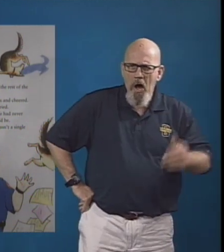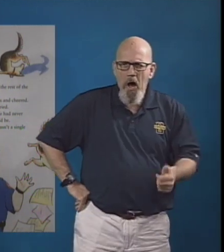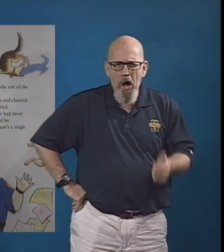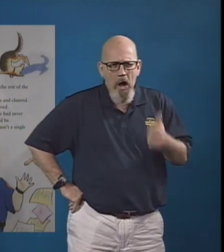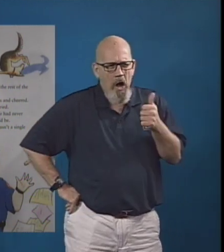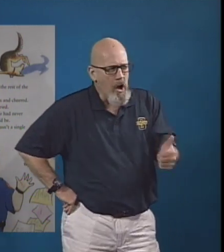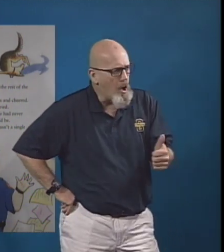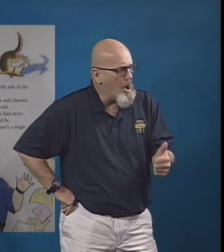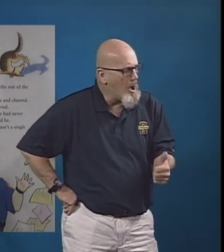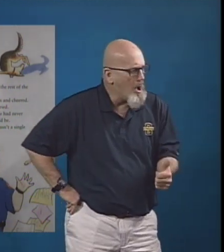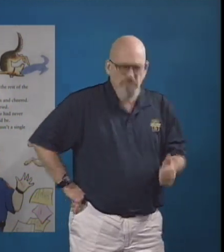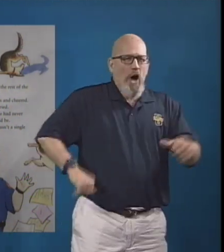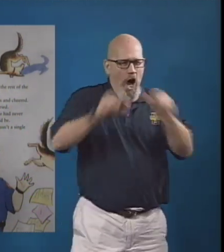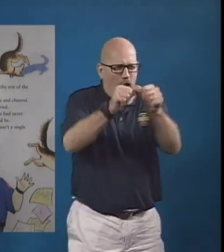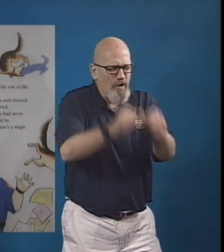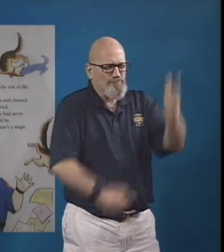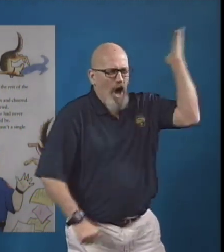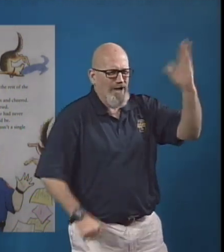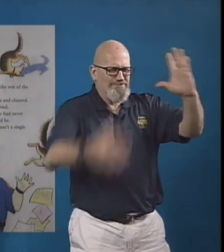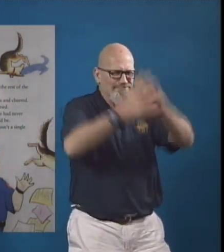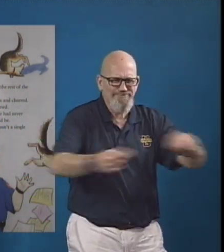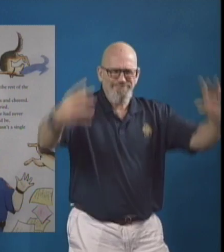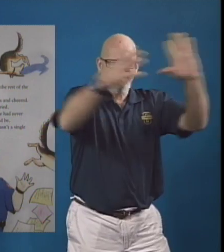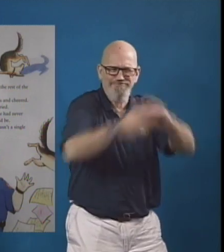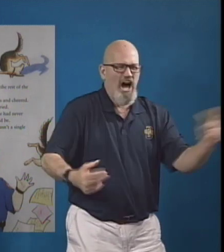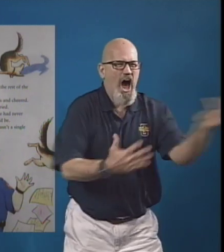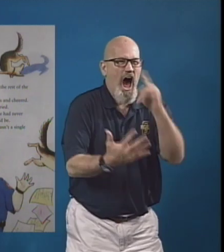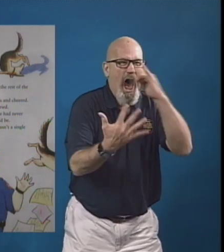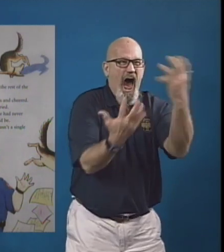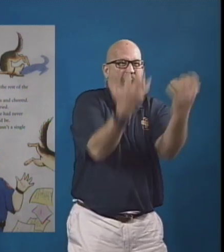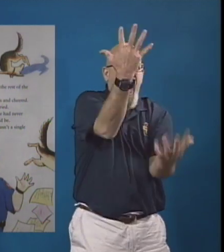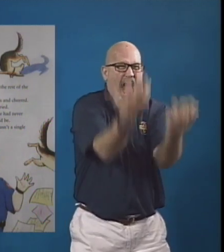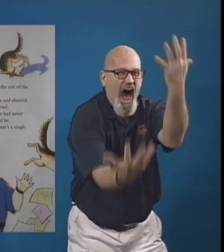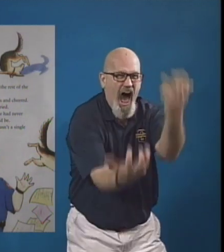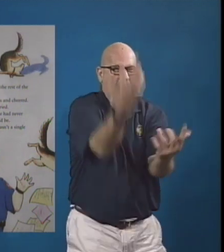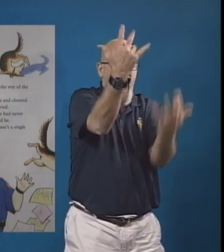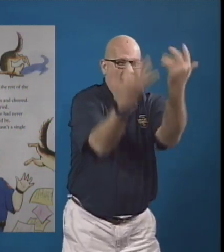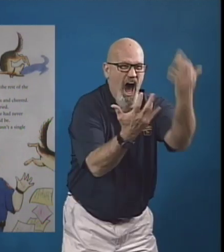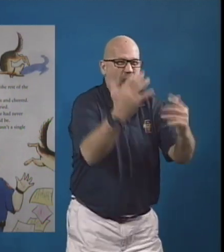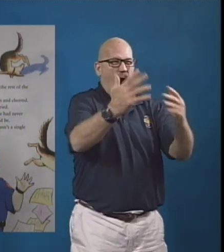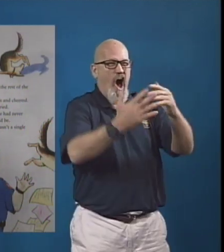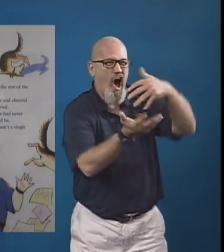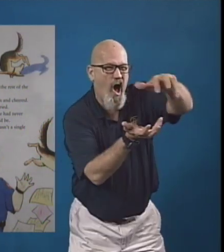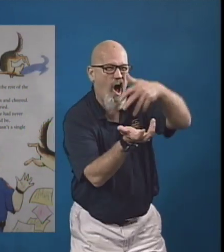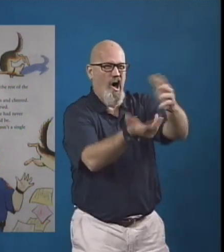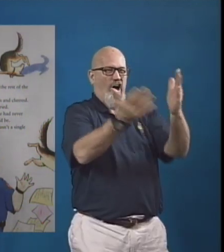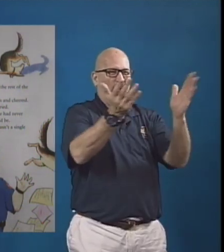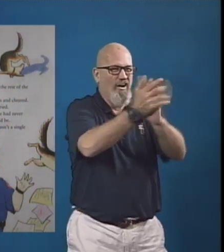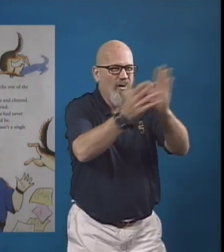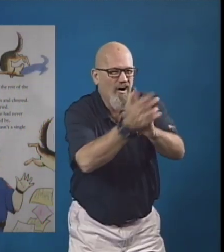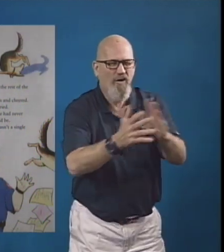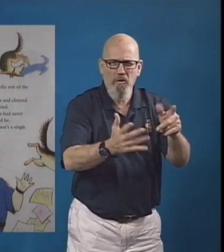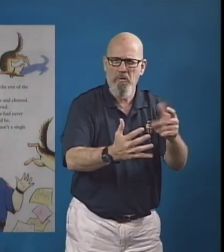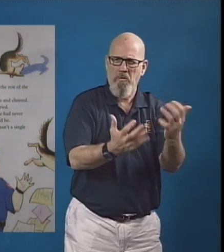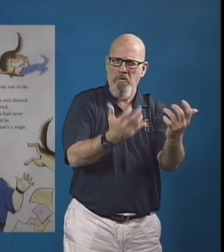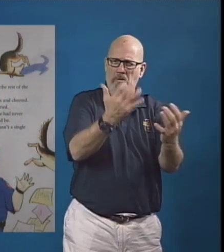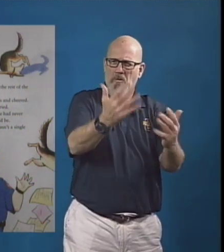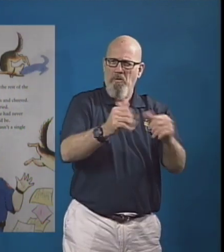Officer Buckle grinned. He said the rest of the tips with plenty of expression. The children clapped their